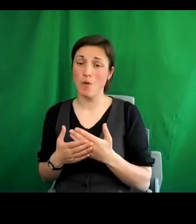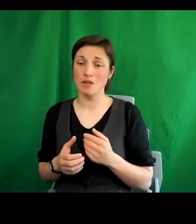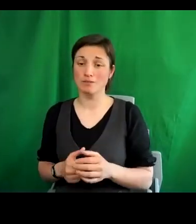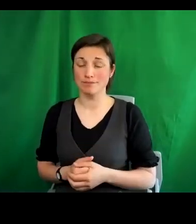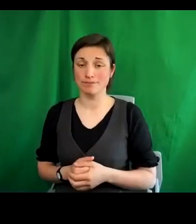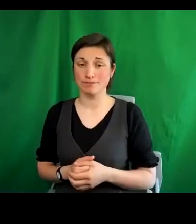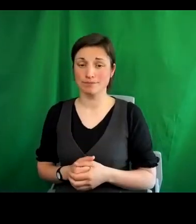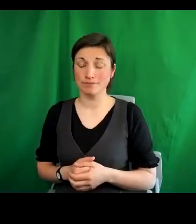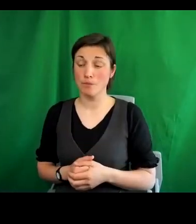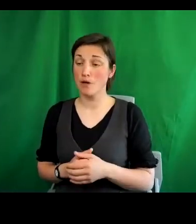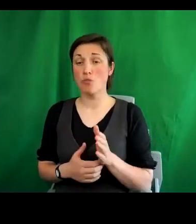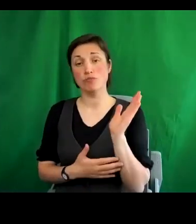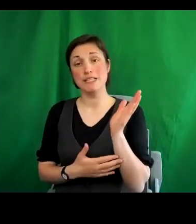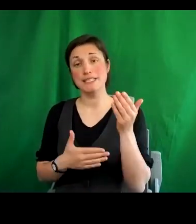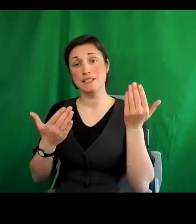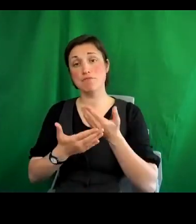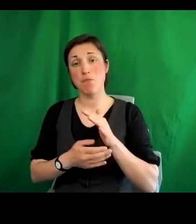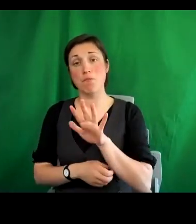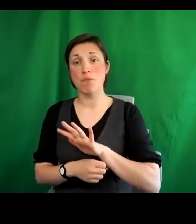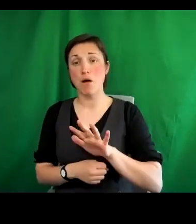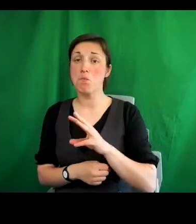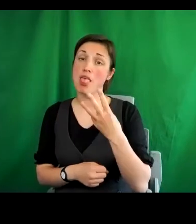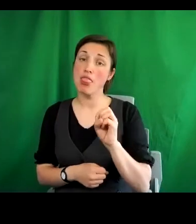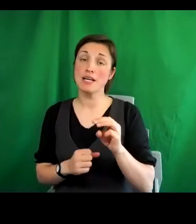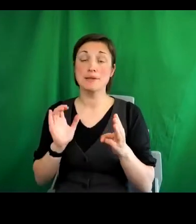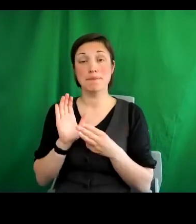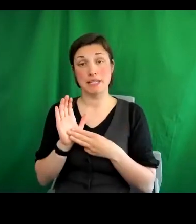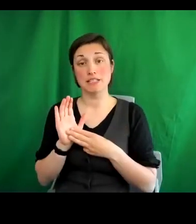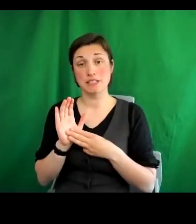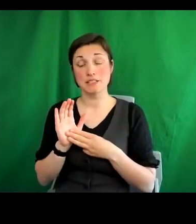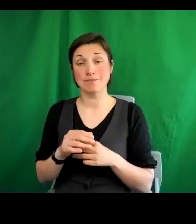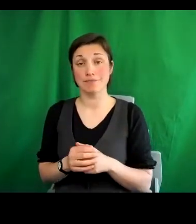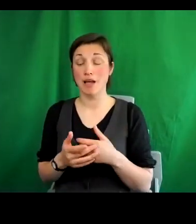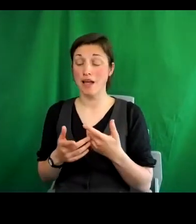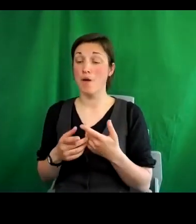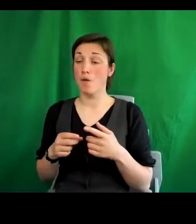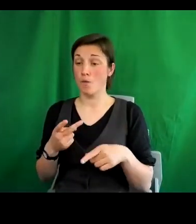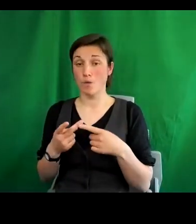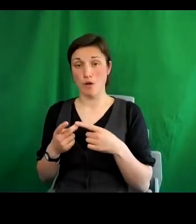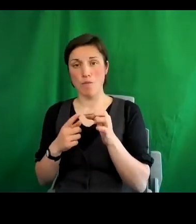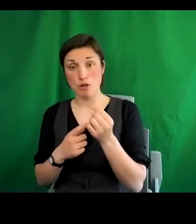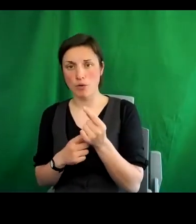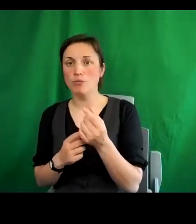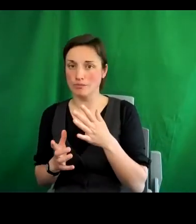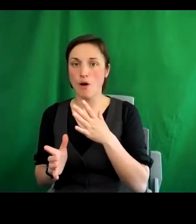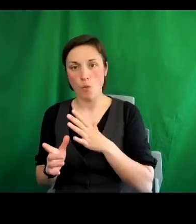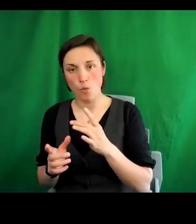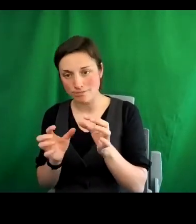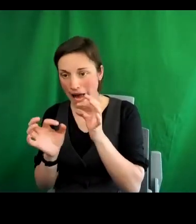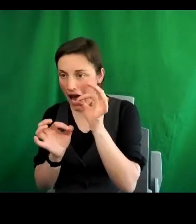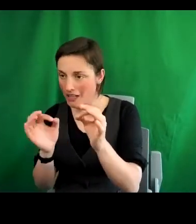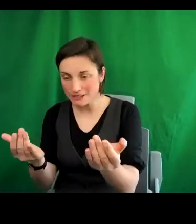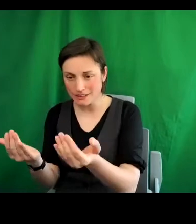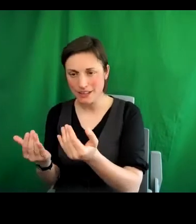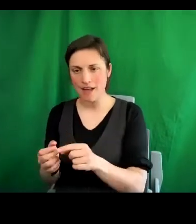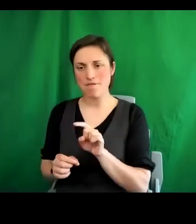talk will last for around 30 minutes. It's possible, indeed, we would invite you to put questions in the Q&A